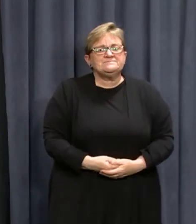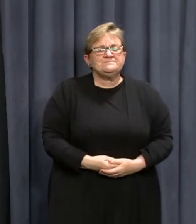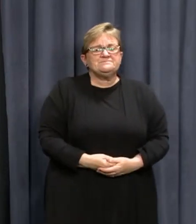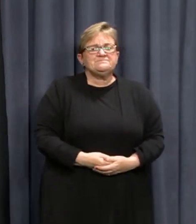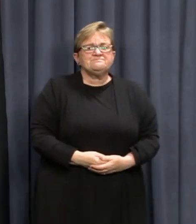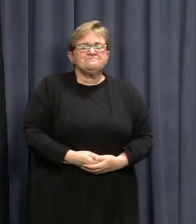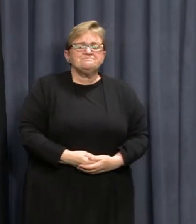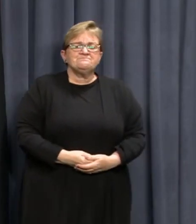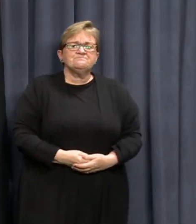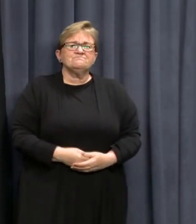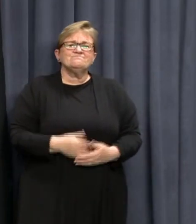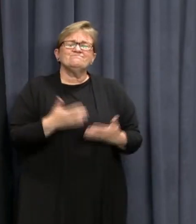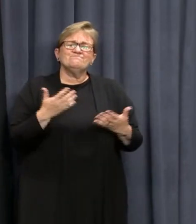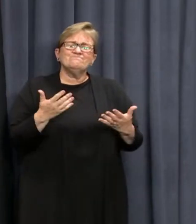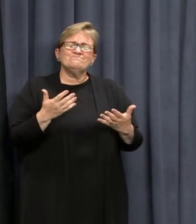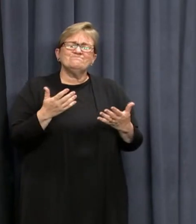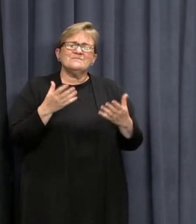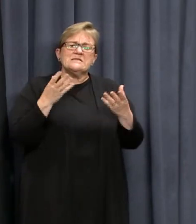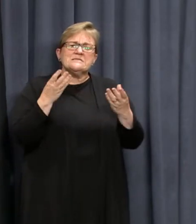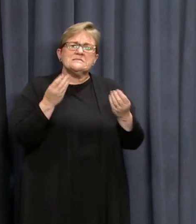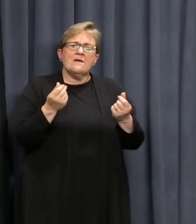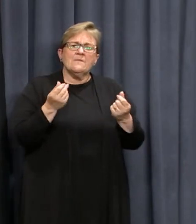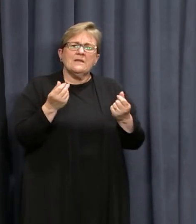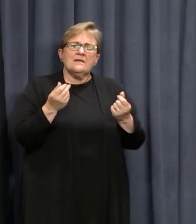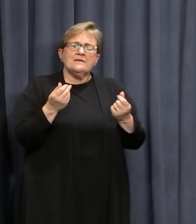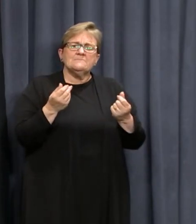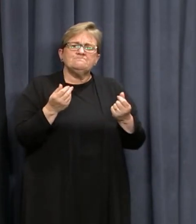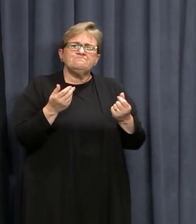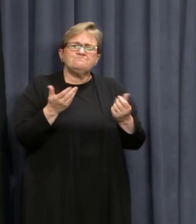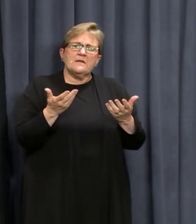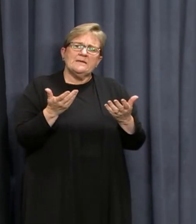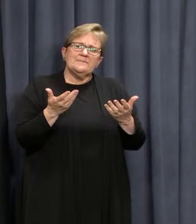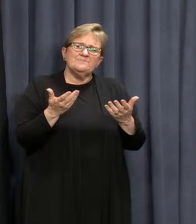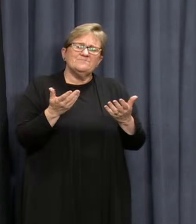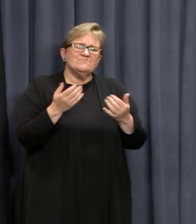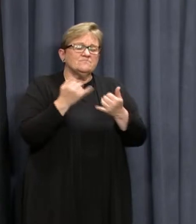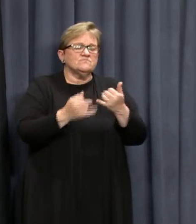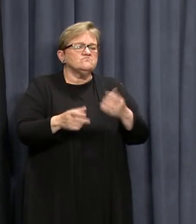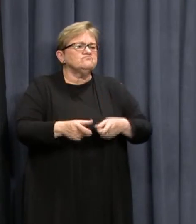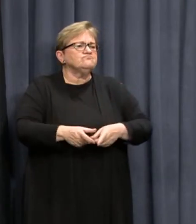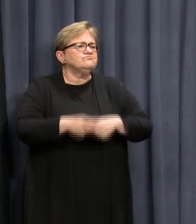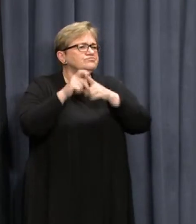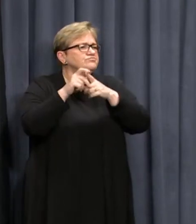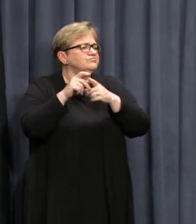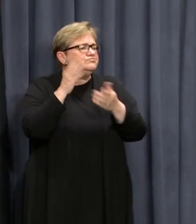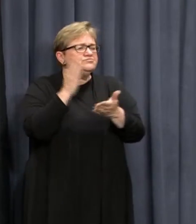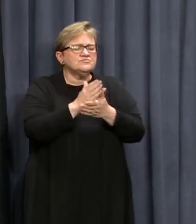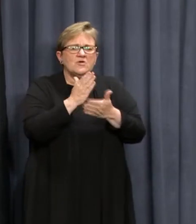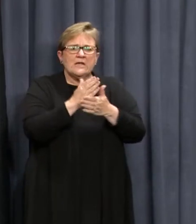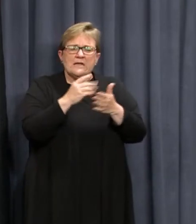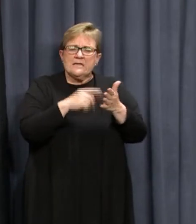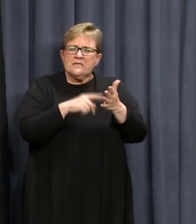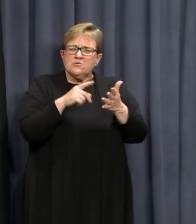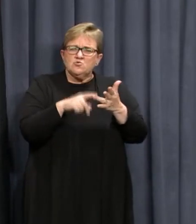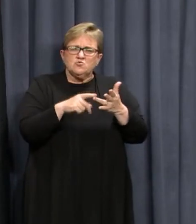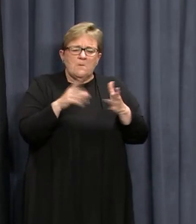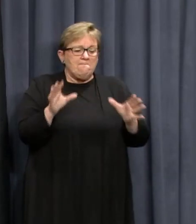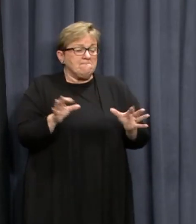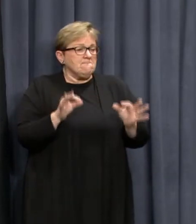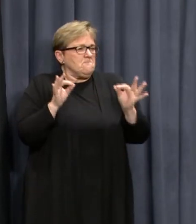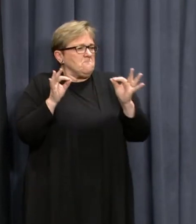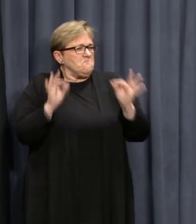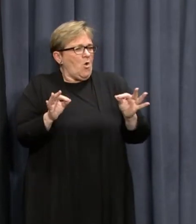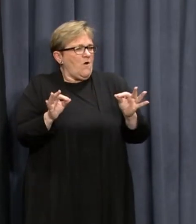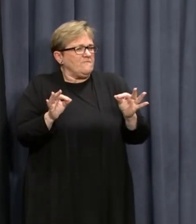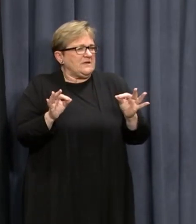it is something that is obviously very, very difficult to have a perfectly